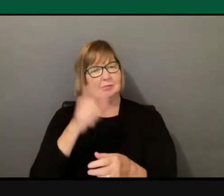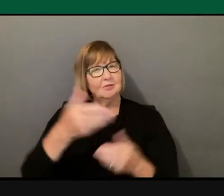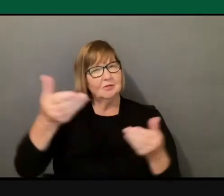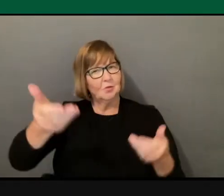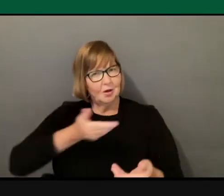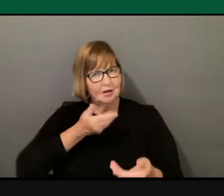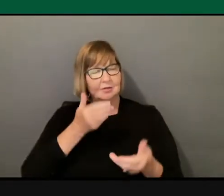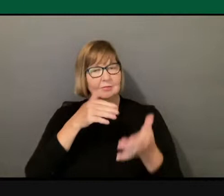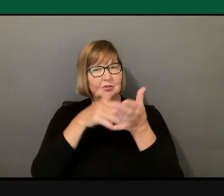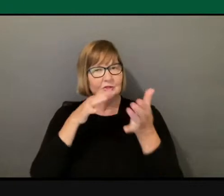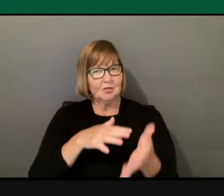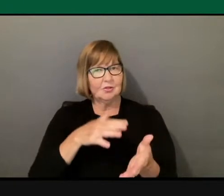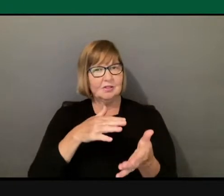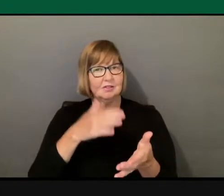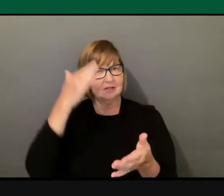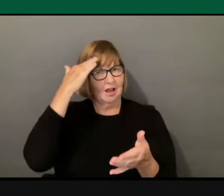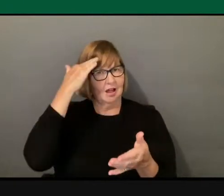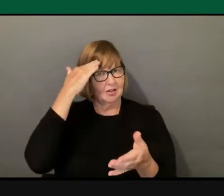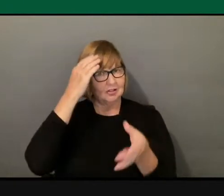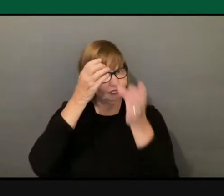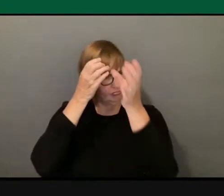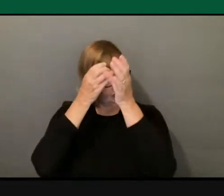or to our learning spaces.